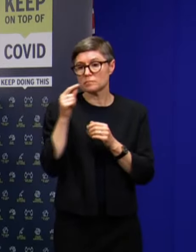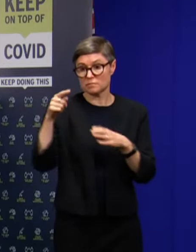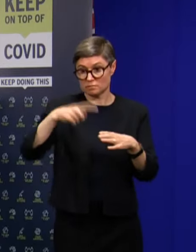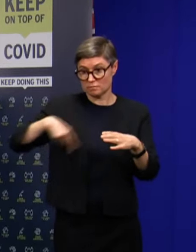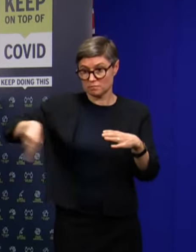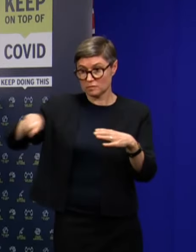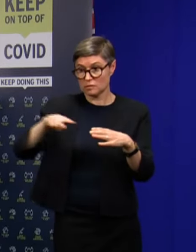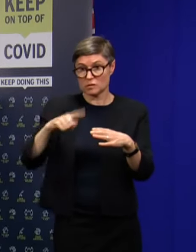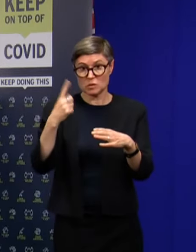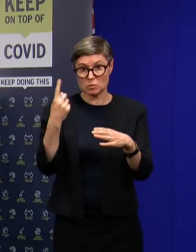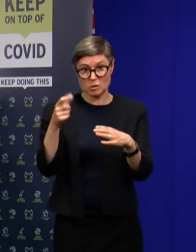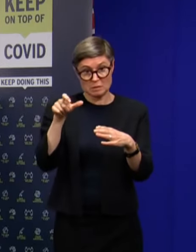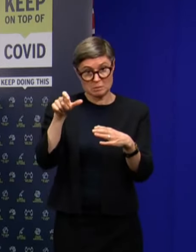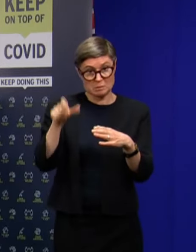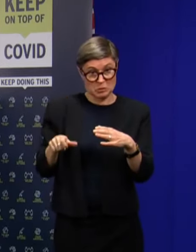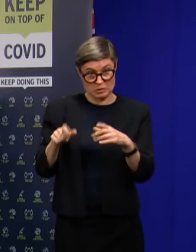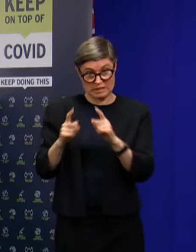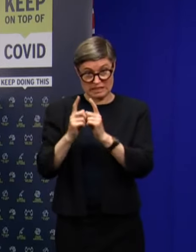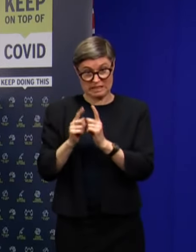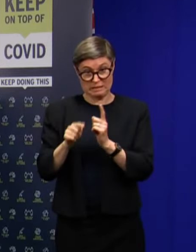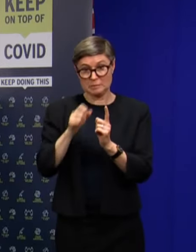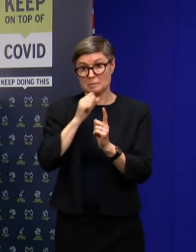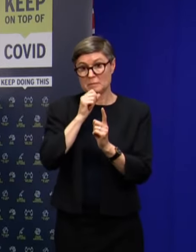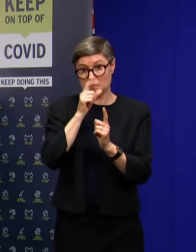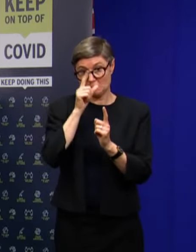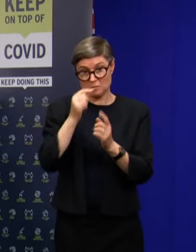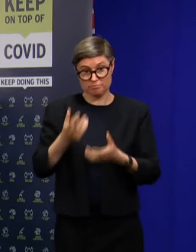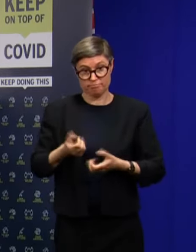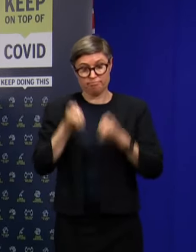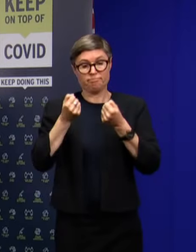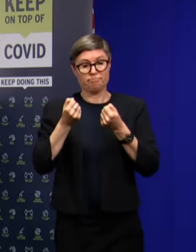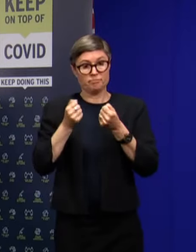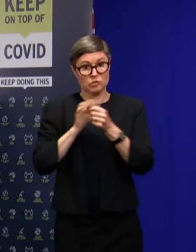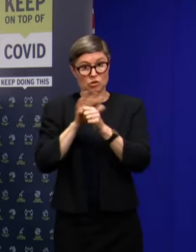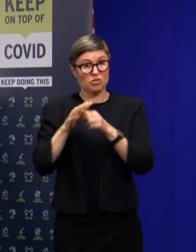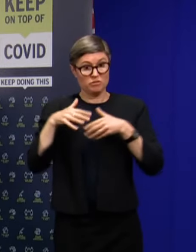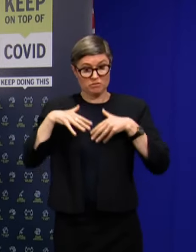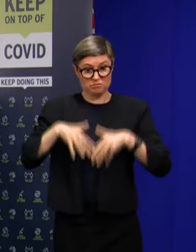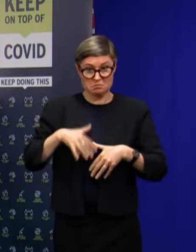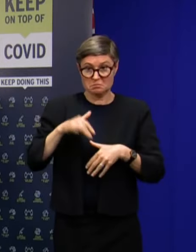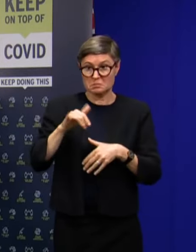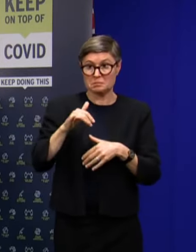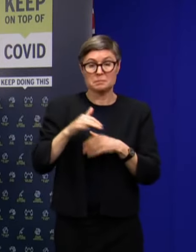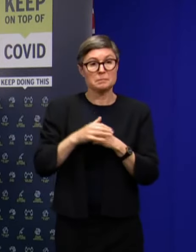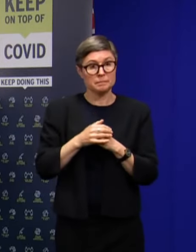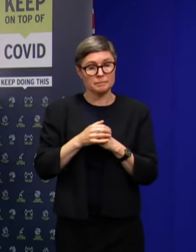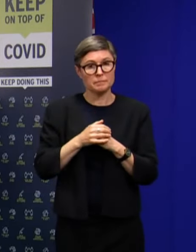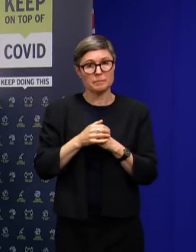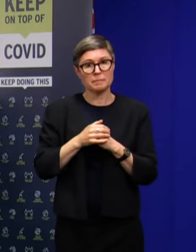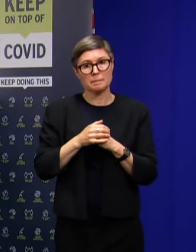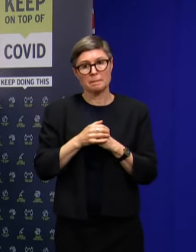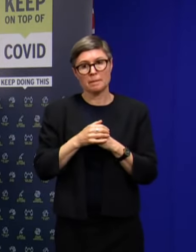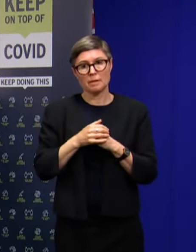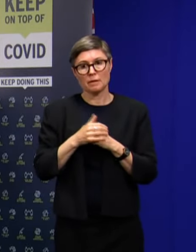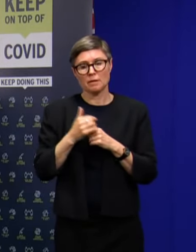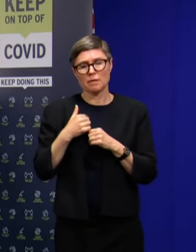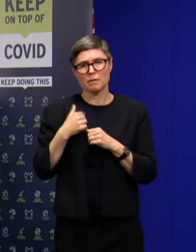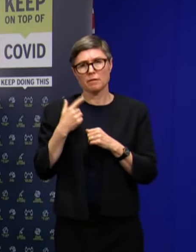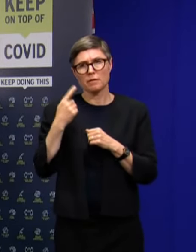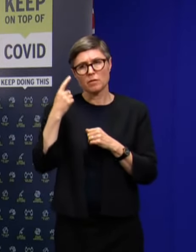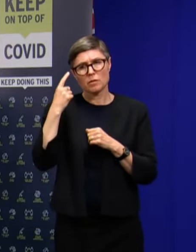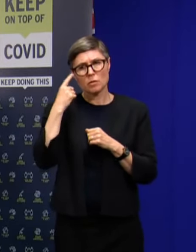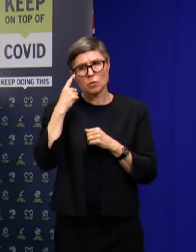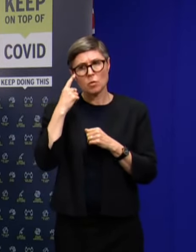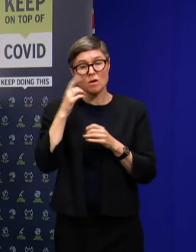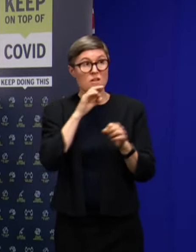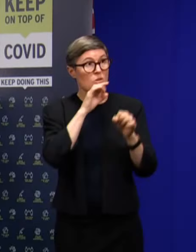close contacts of this case may become a case themselves. In fact, I thought with our case in